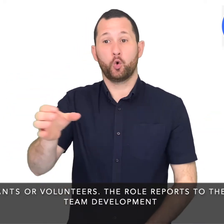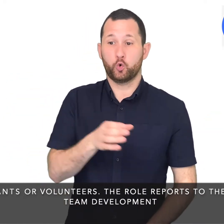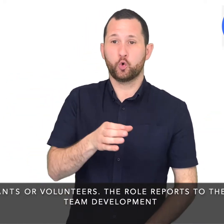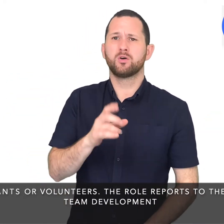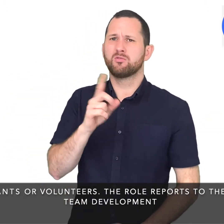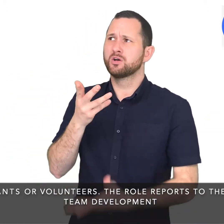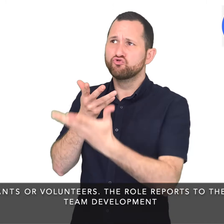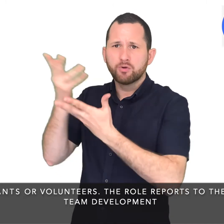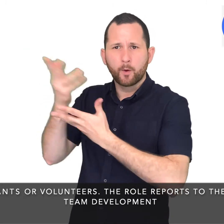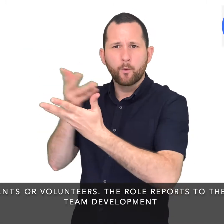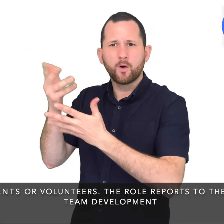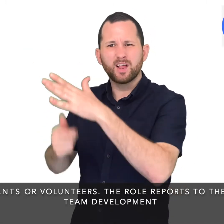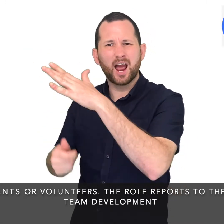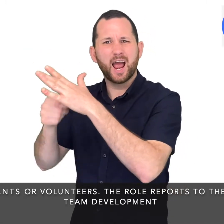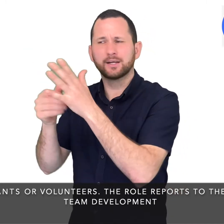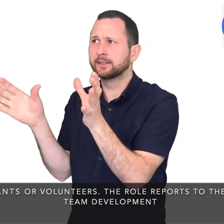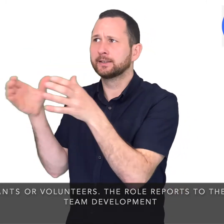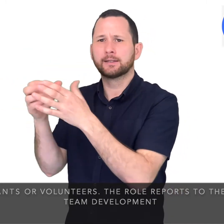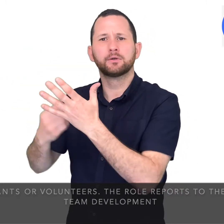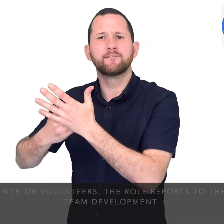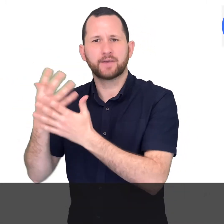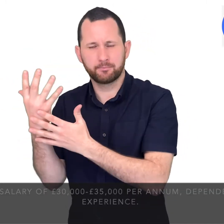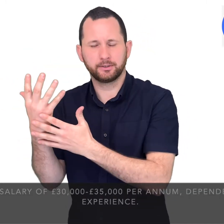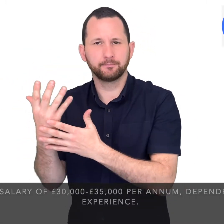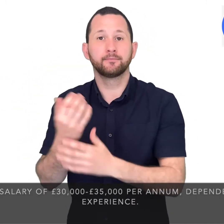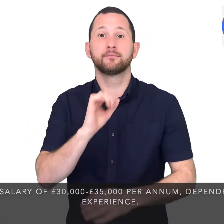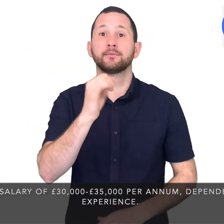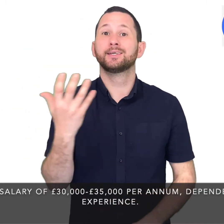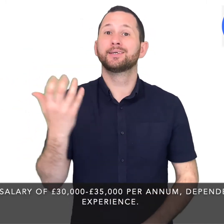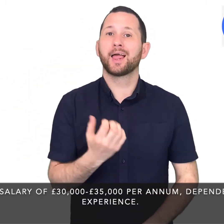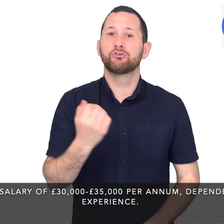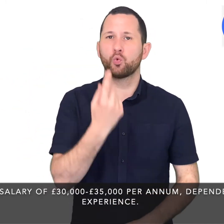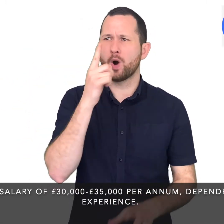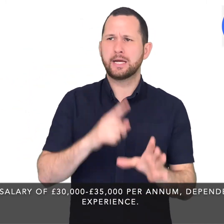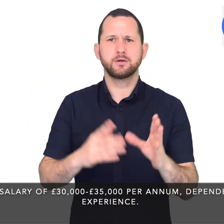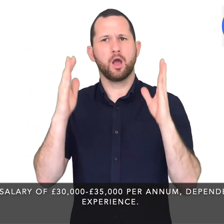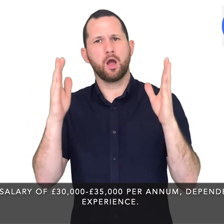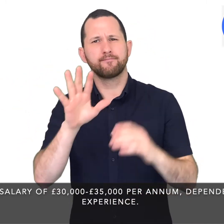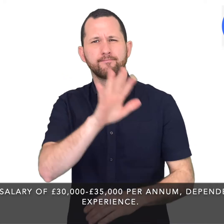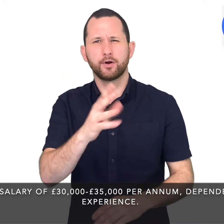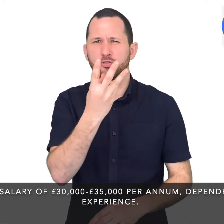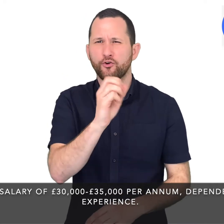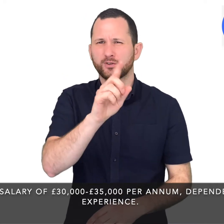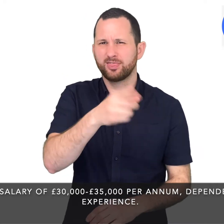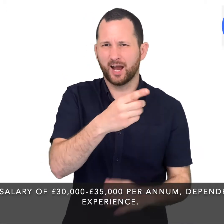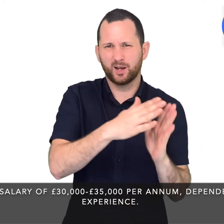reports to the Head of Team Development with a salary of £30,000 to £35,000